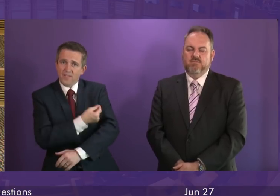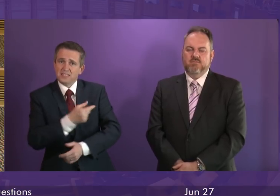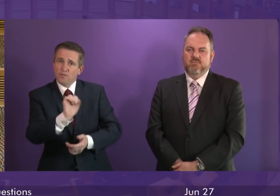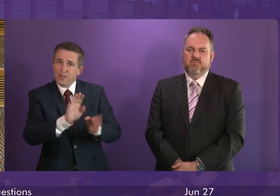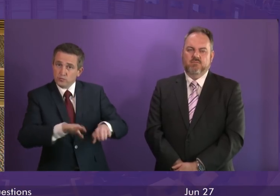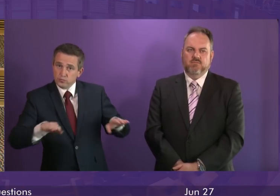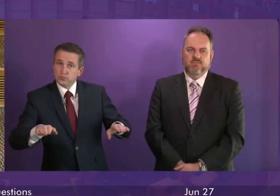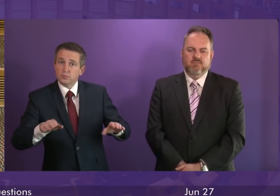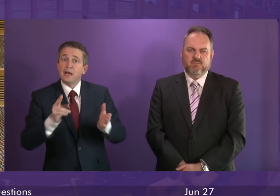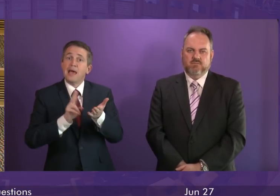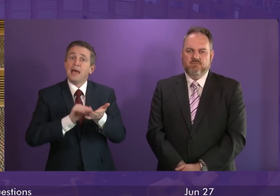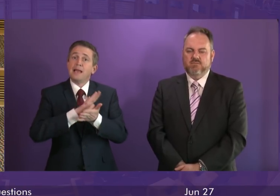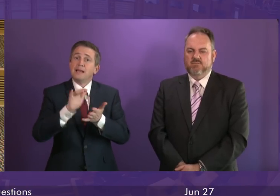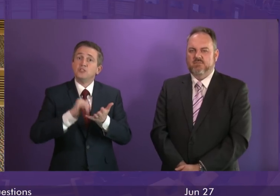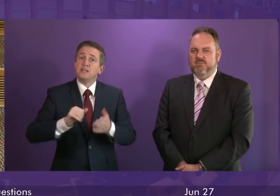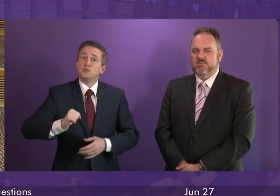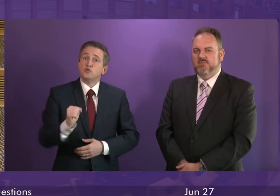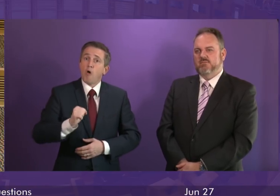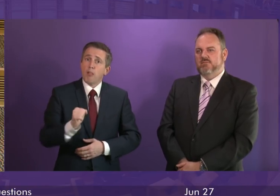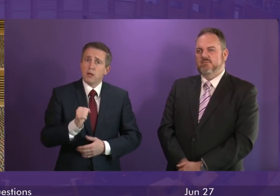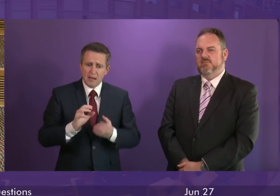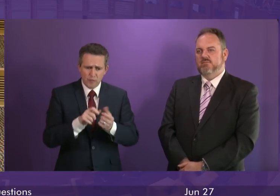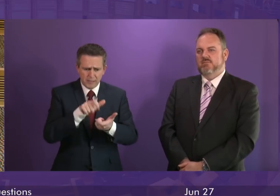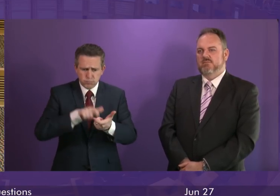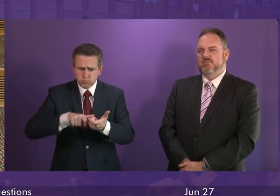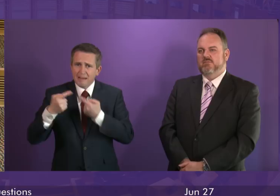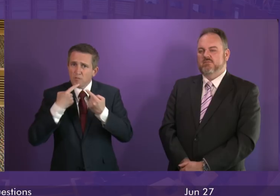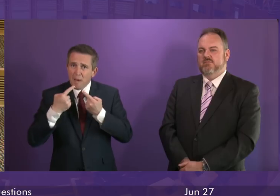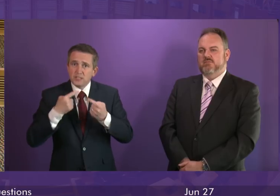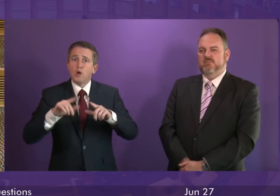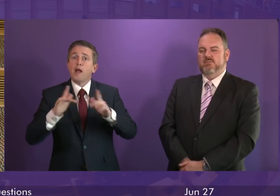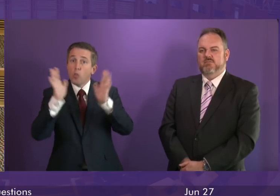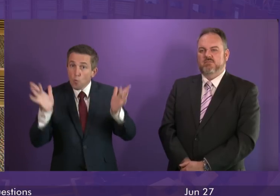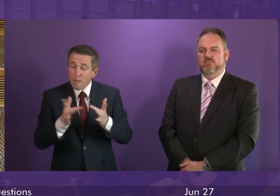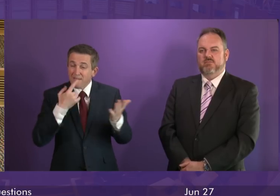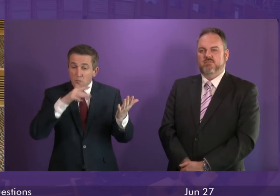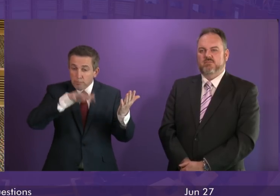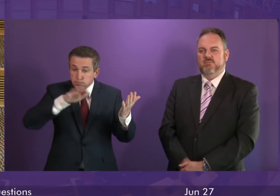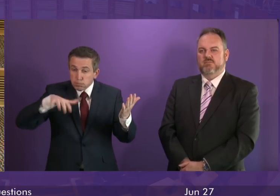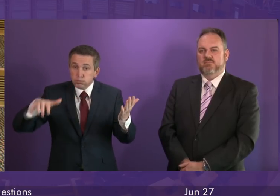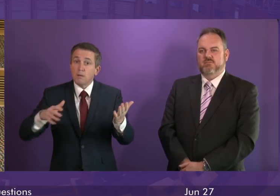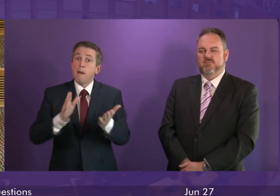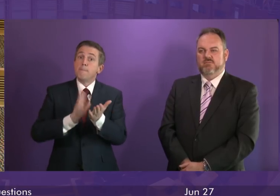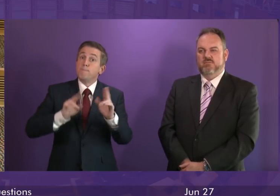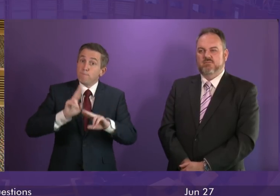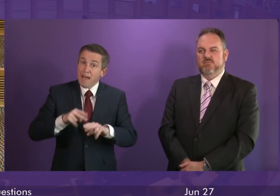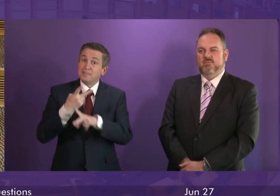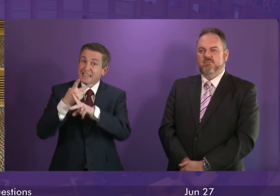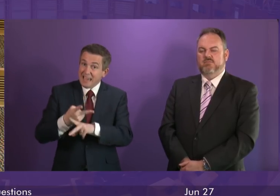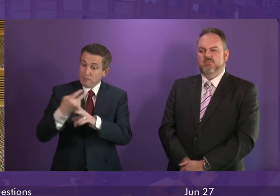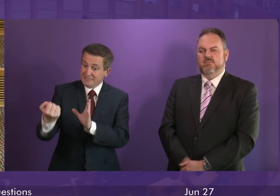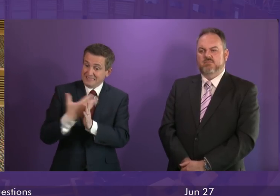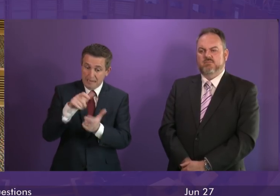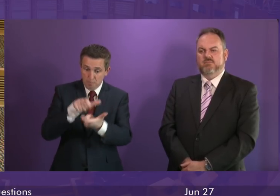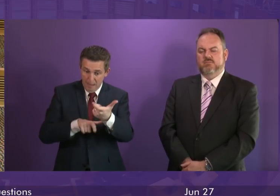of a child. NHS Scotland provides a wide range of information on vaccinations on its websites. Parents and carers are provided with an information pack ahead of